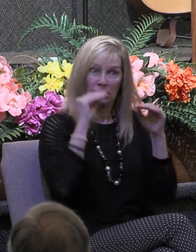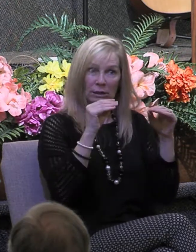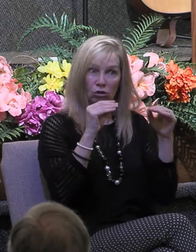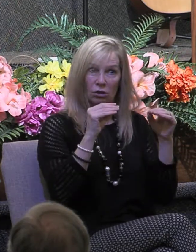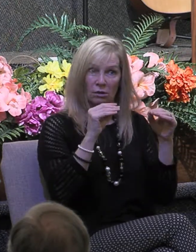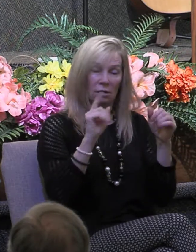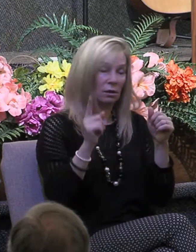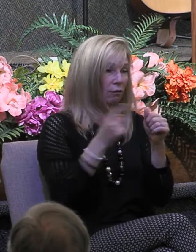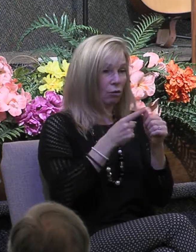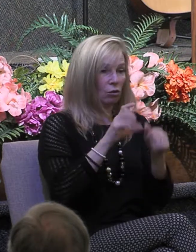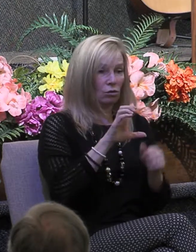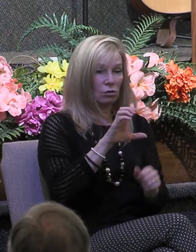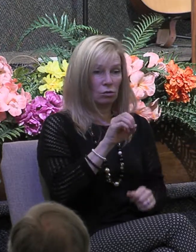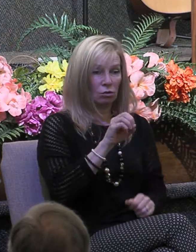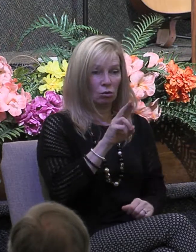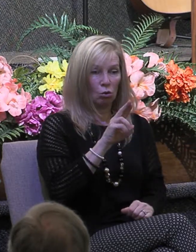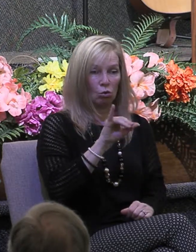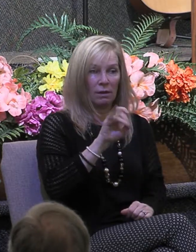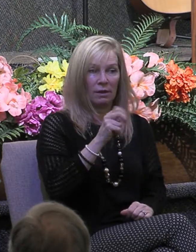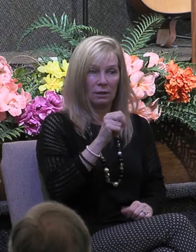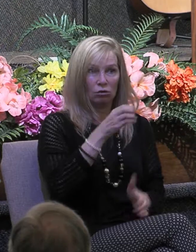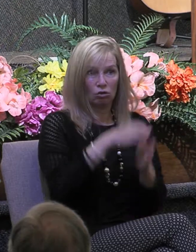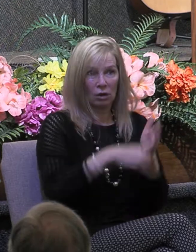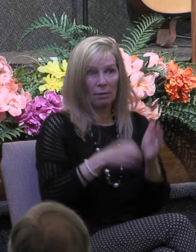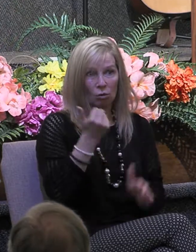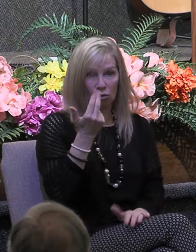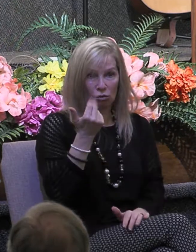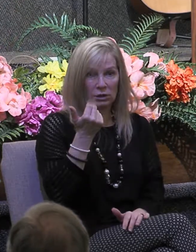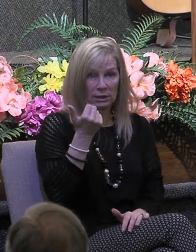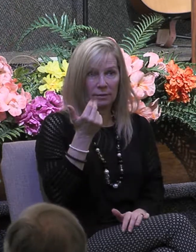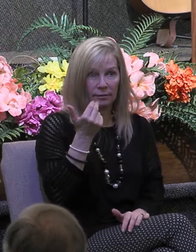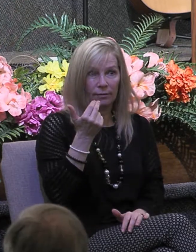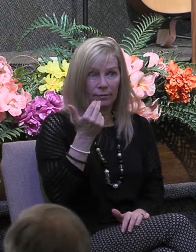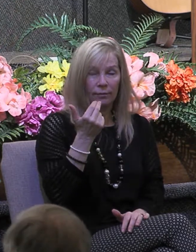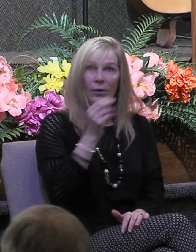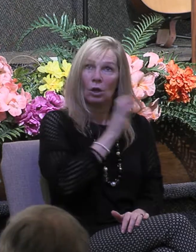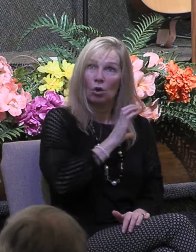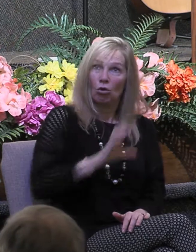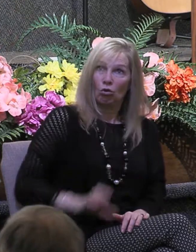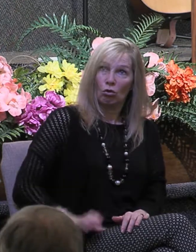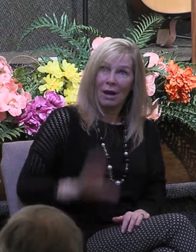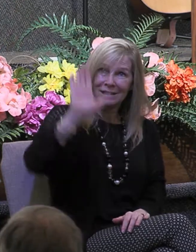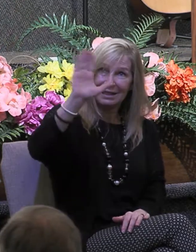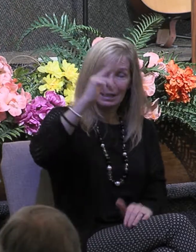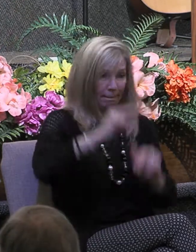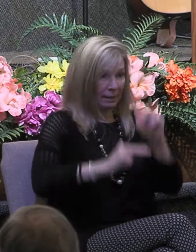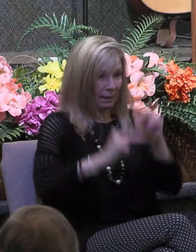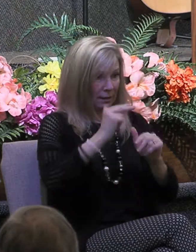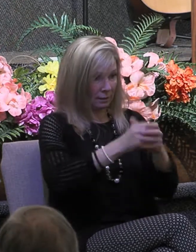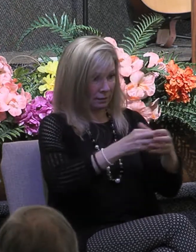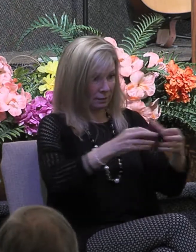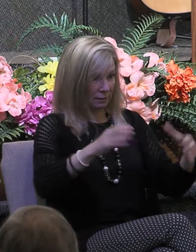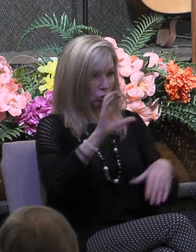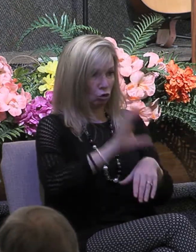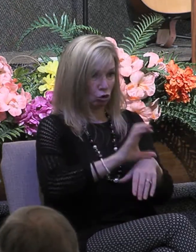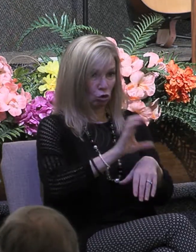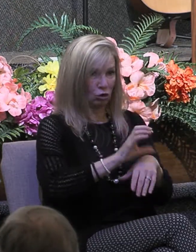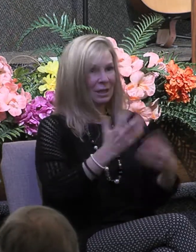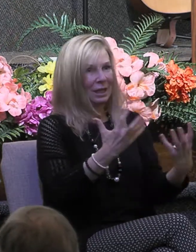Corinthians 13 because the way that Christ builds his church is for his people to follow the more excellent way of